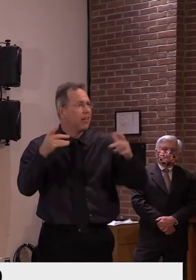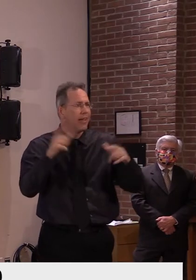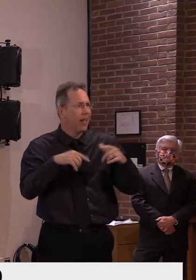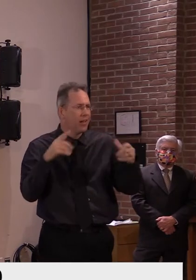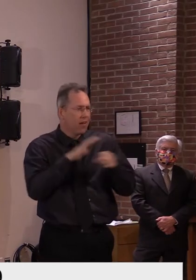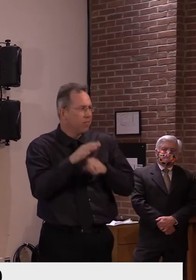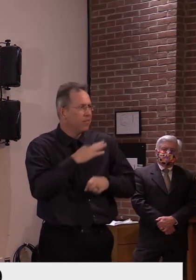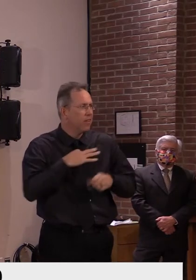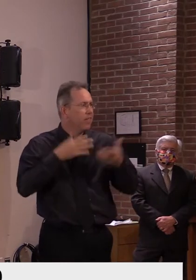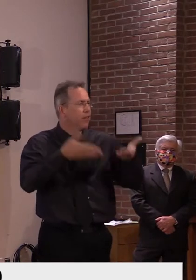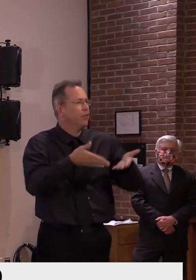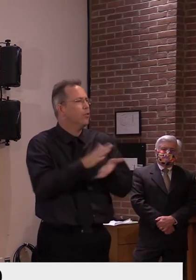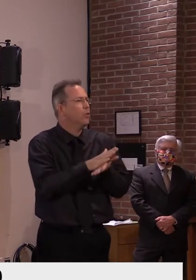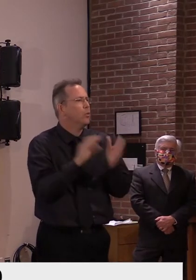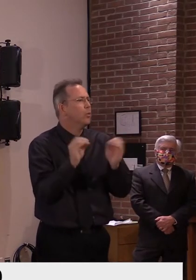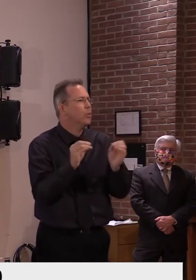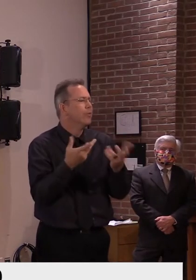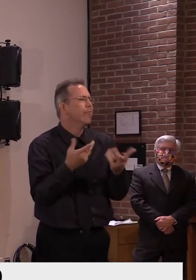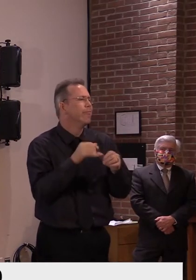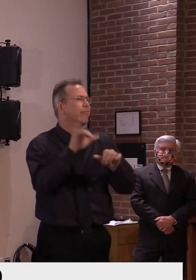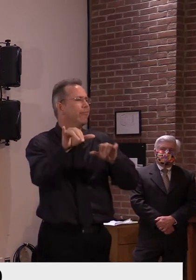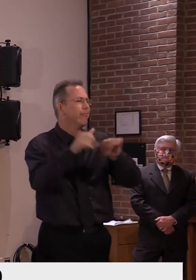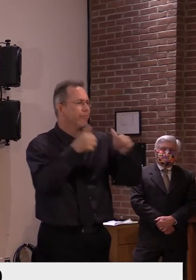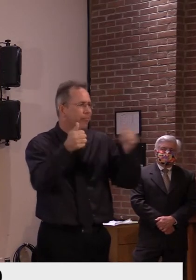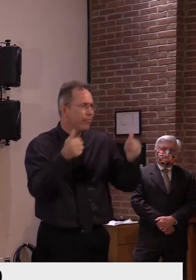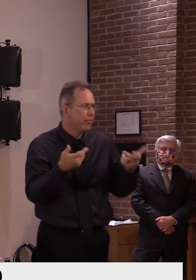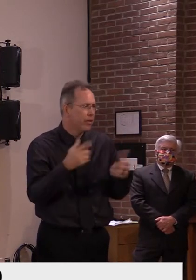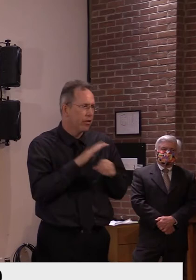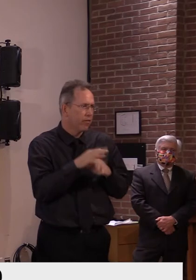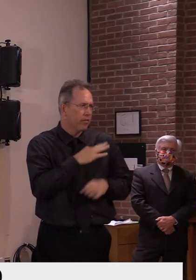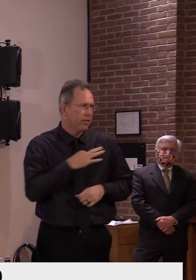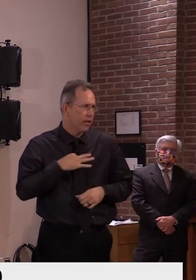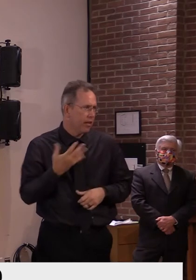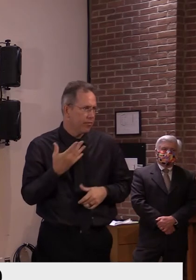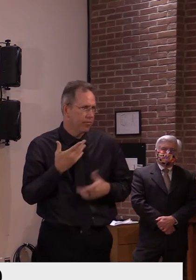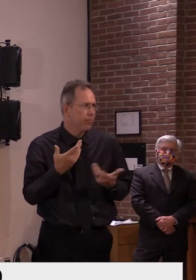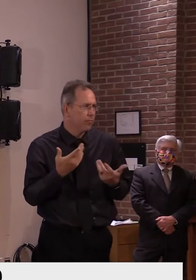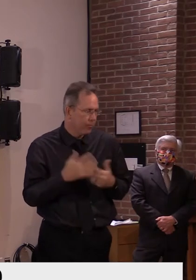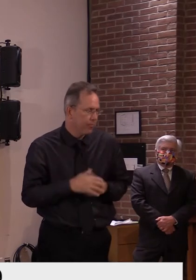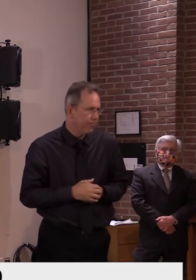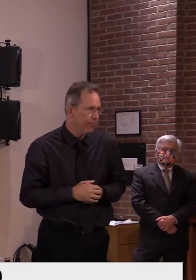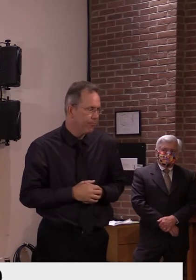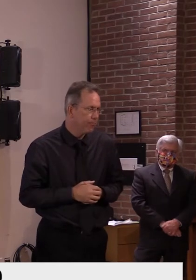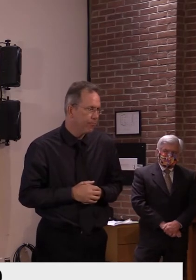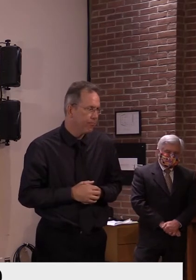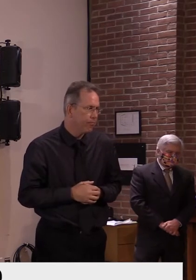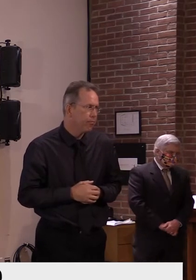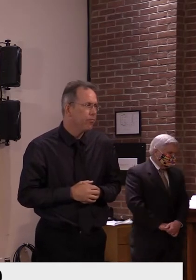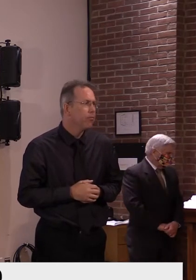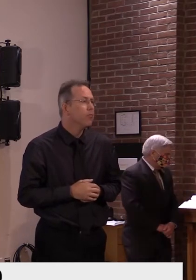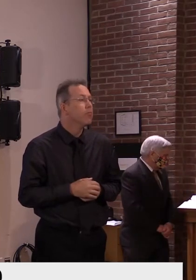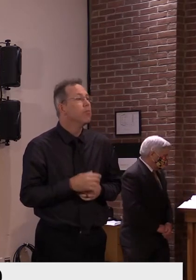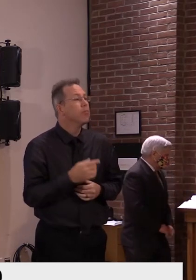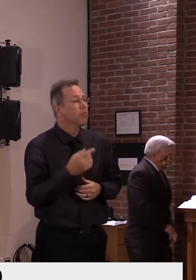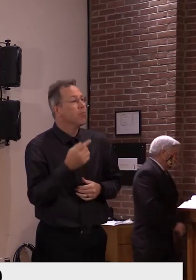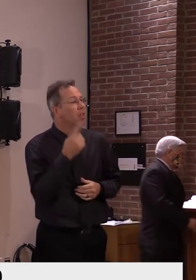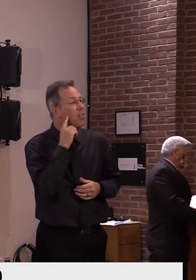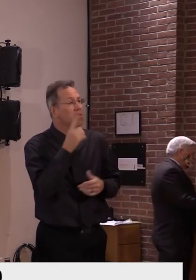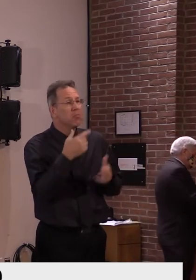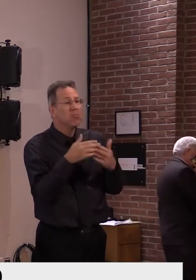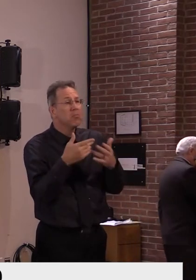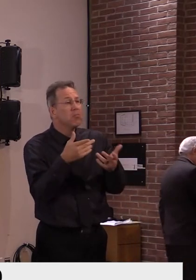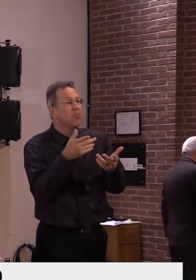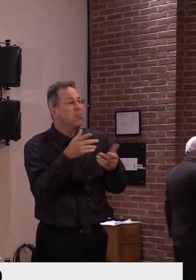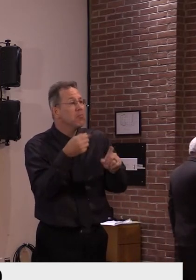But I, you I do think our experience has been very positive even with an outbreak occurring. Uh, by and